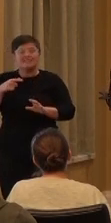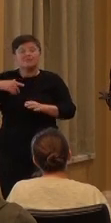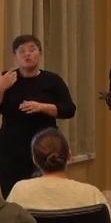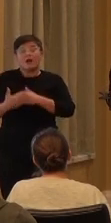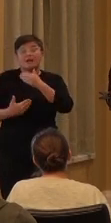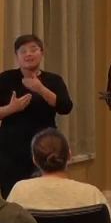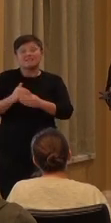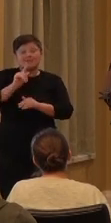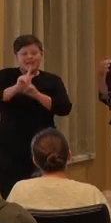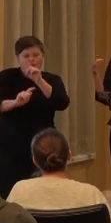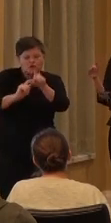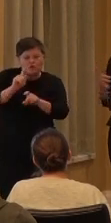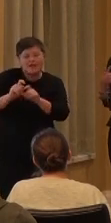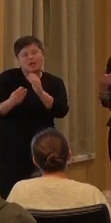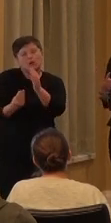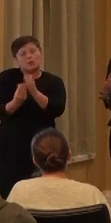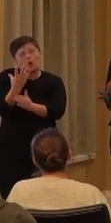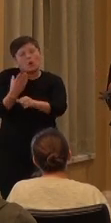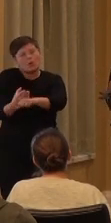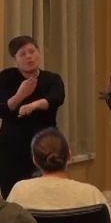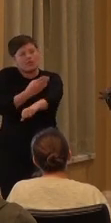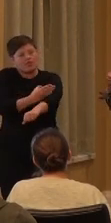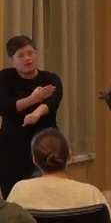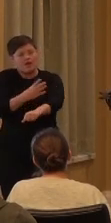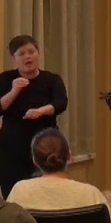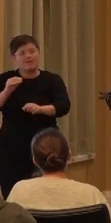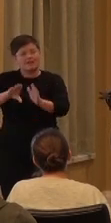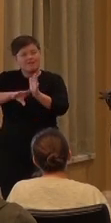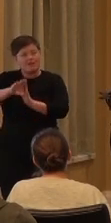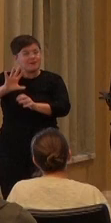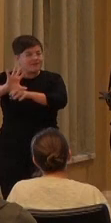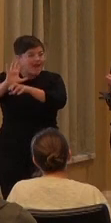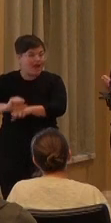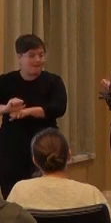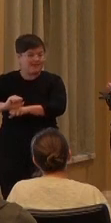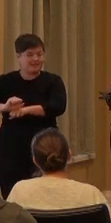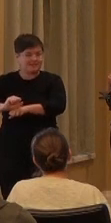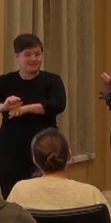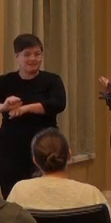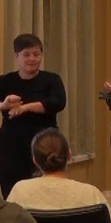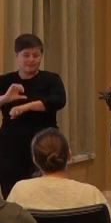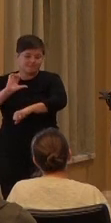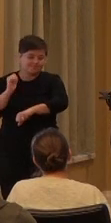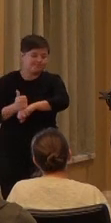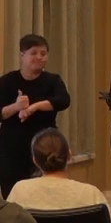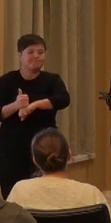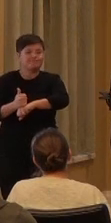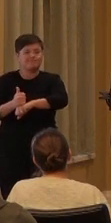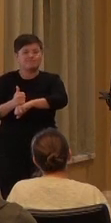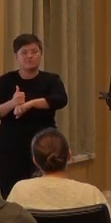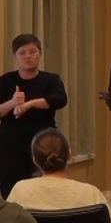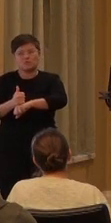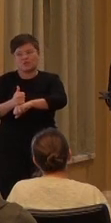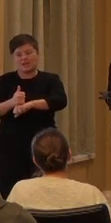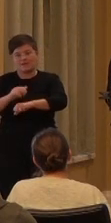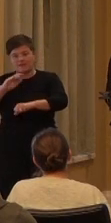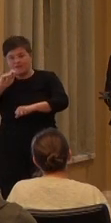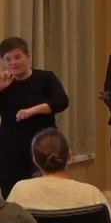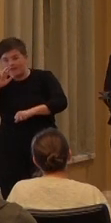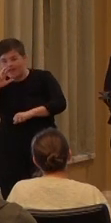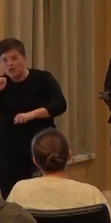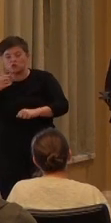inquiry and growth and the development of our habits that unites us with the affairs and the well-being of other people.